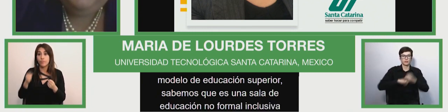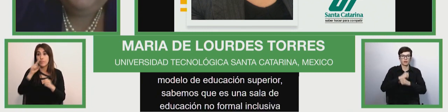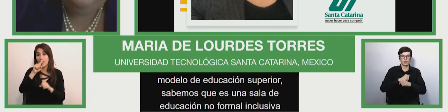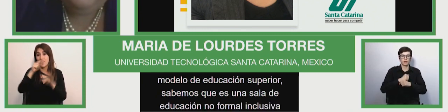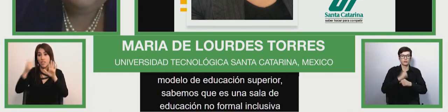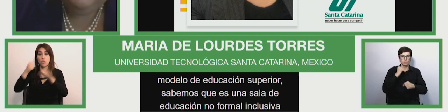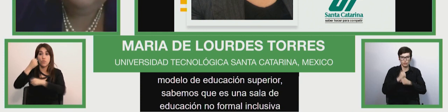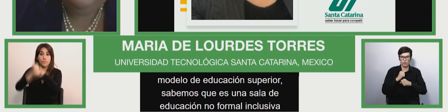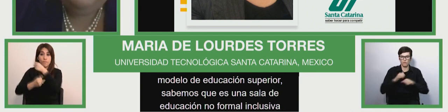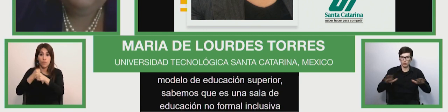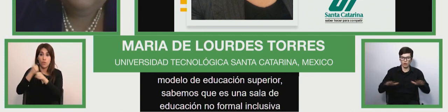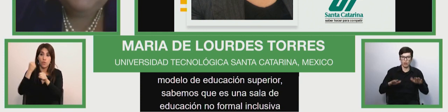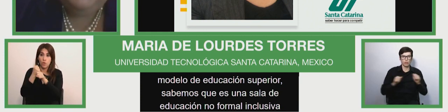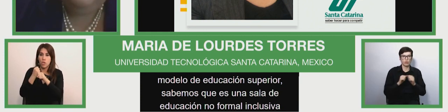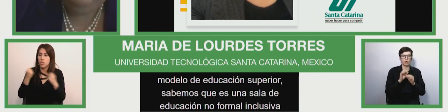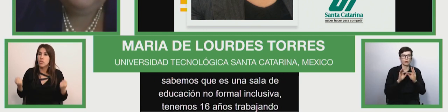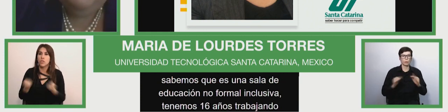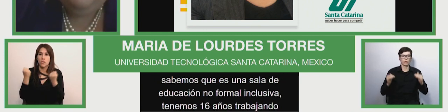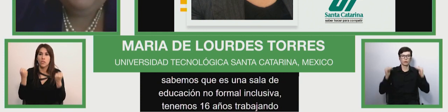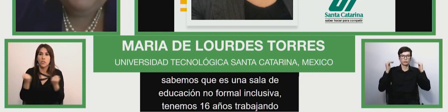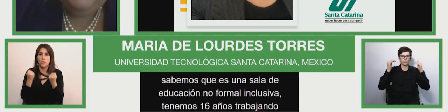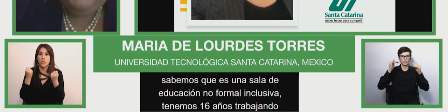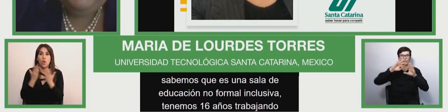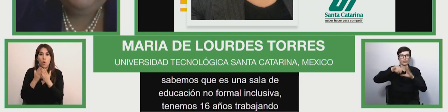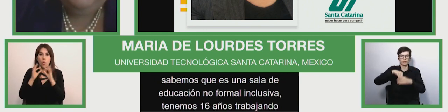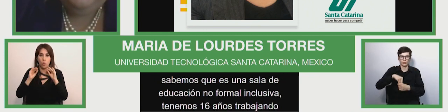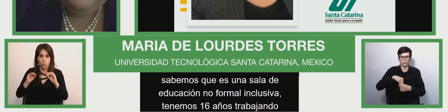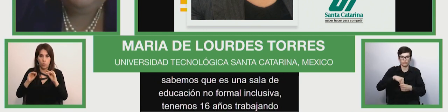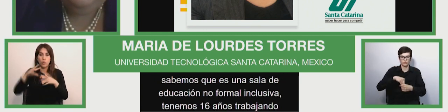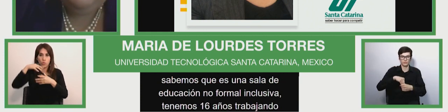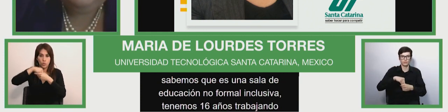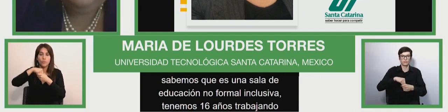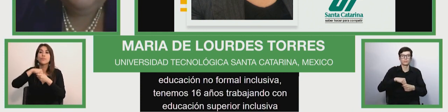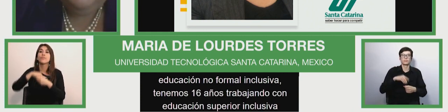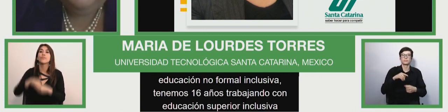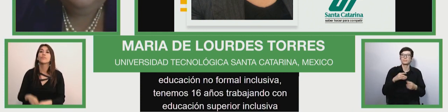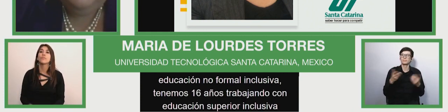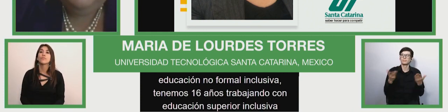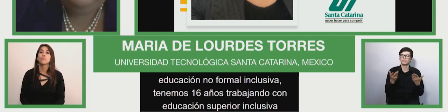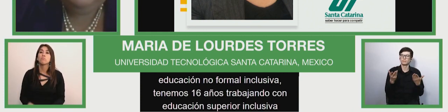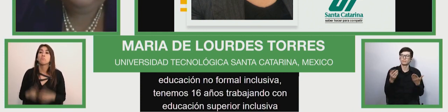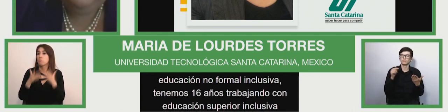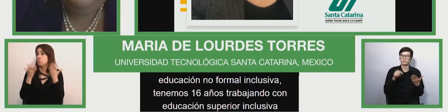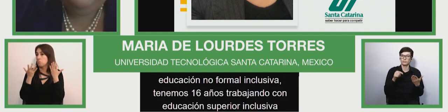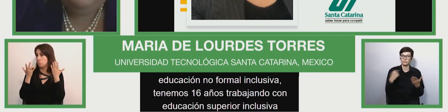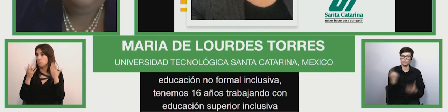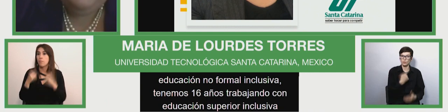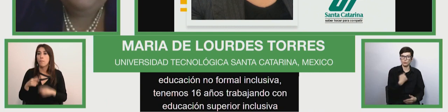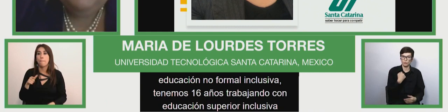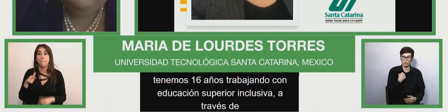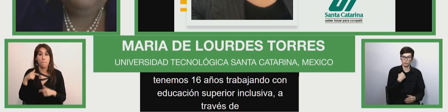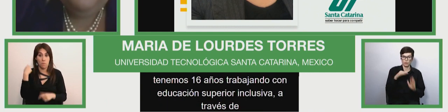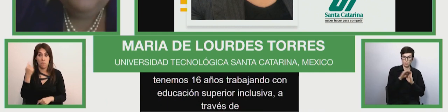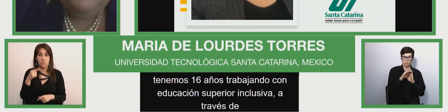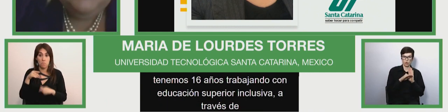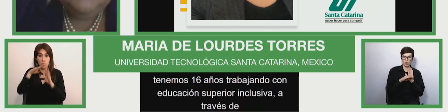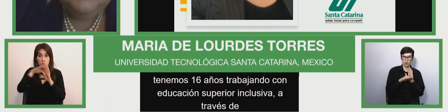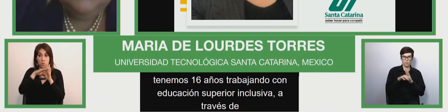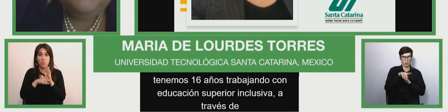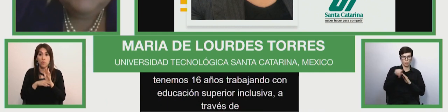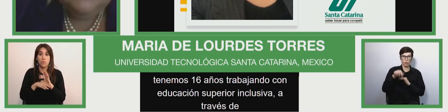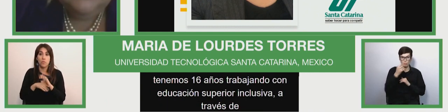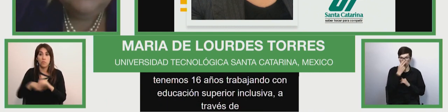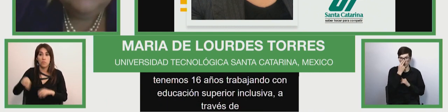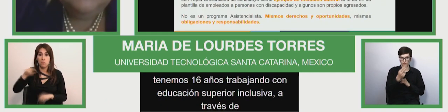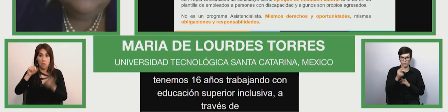a normal formal education room in santa carlinda we have 16 years working in